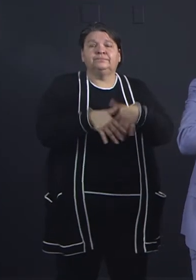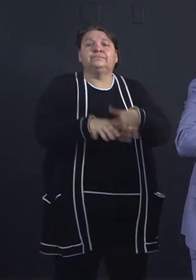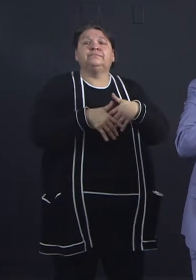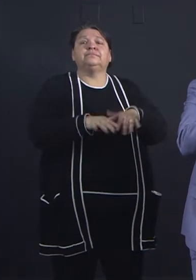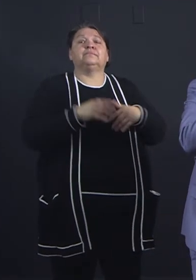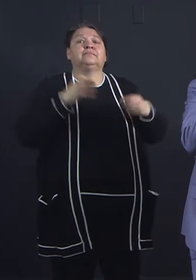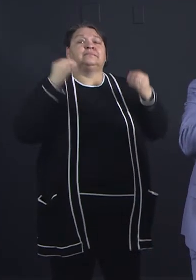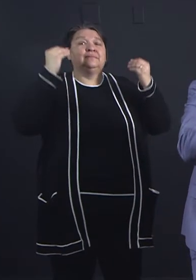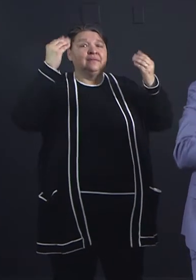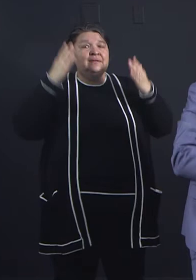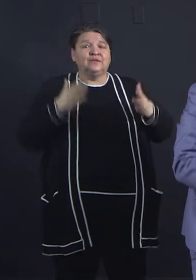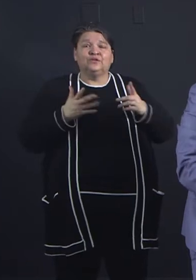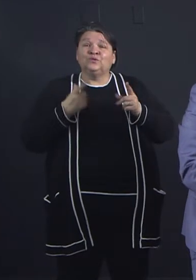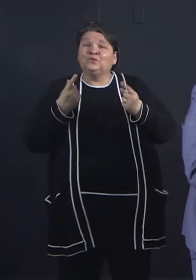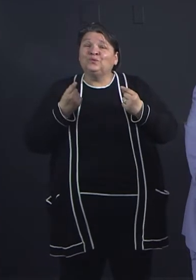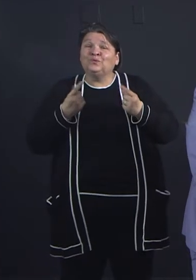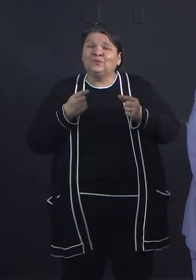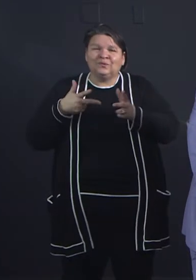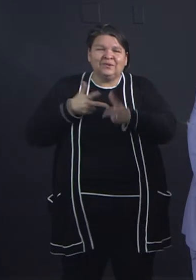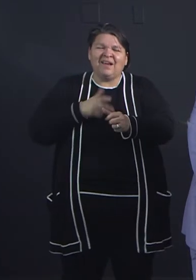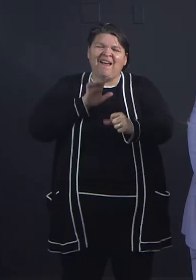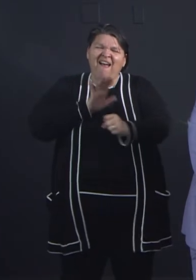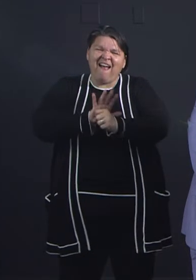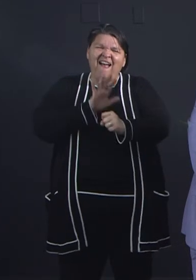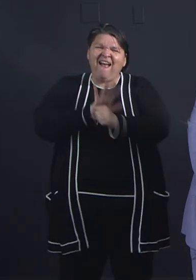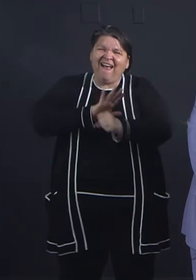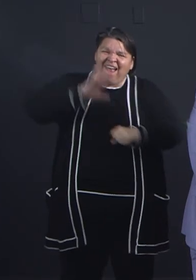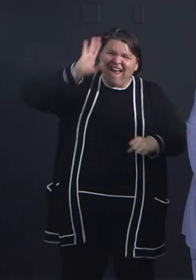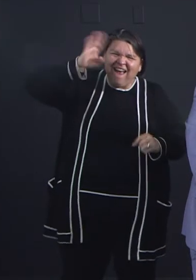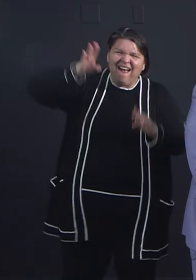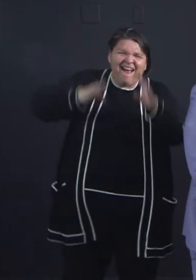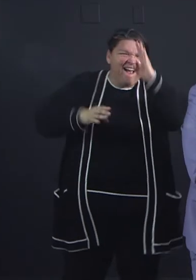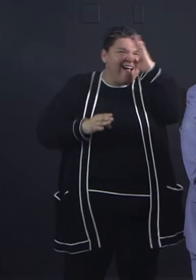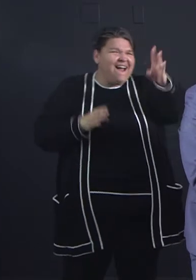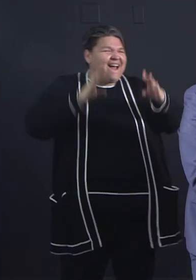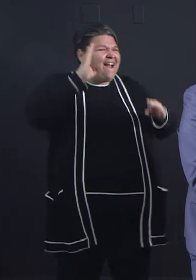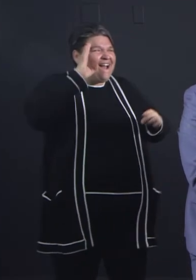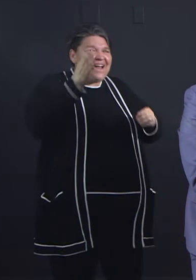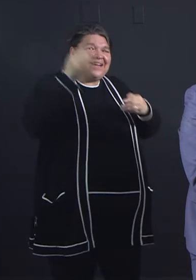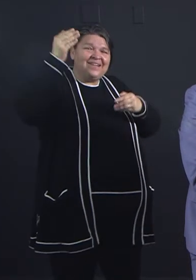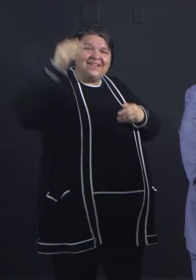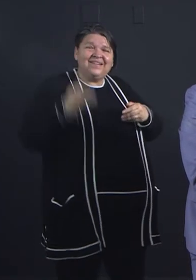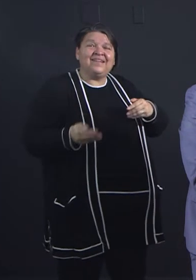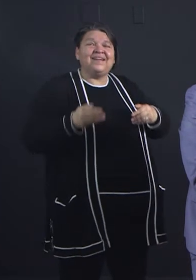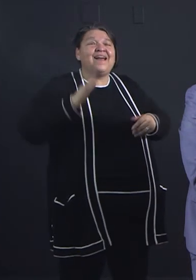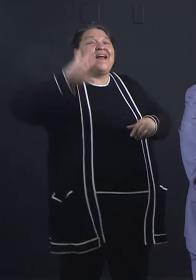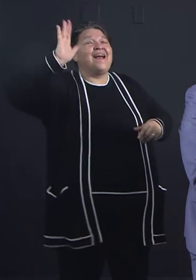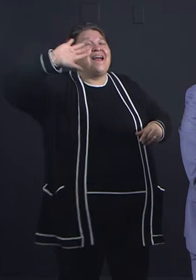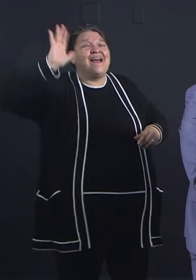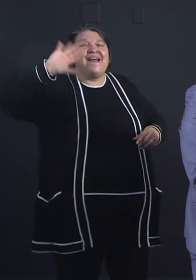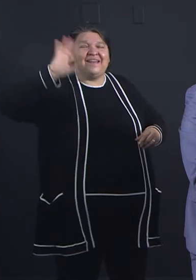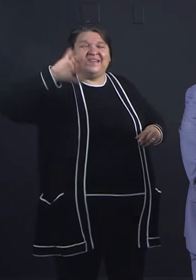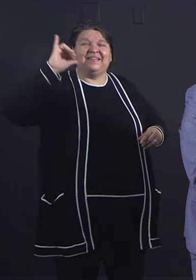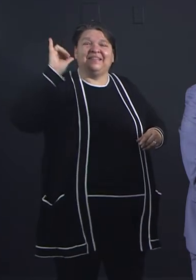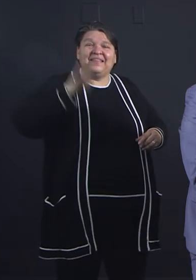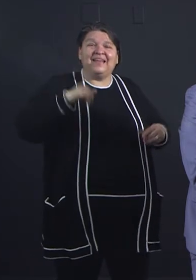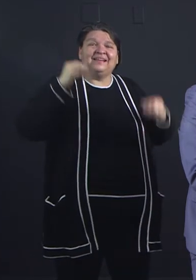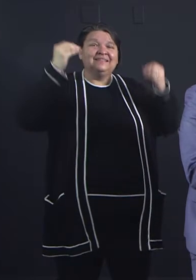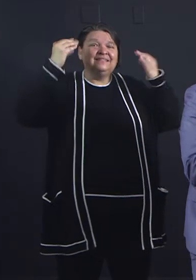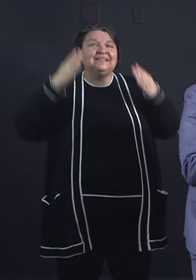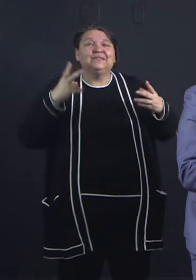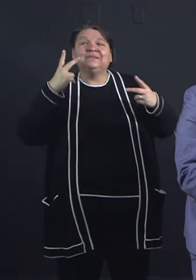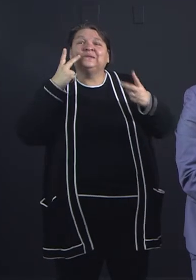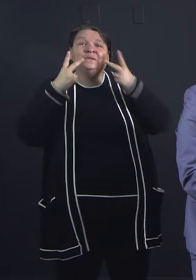the neighborhoods honking their horns and waving. In fact, Suleika and I were out on a walk there in Westcliff and we saw that faculty and